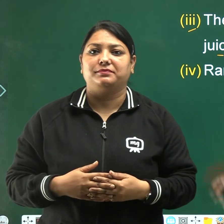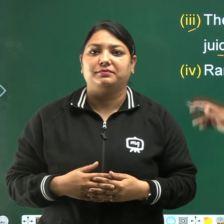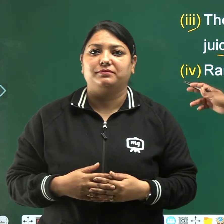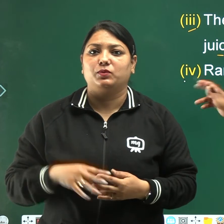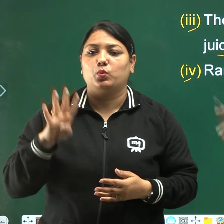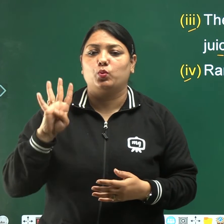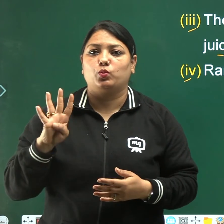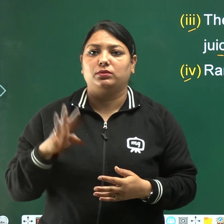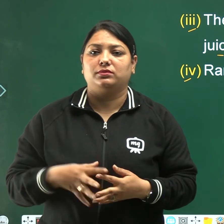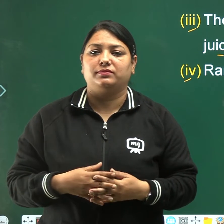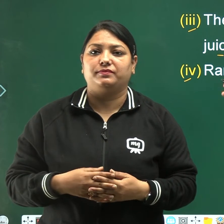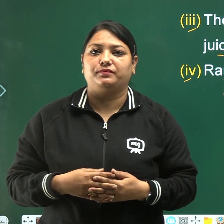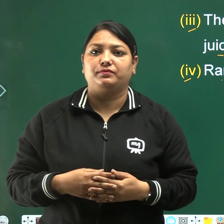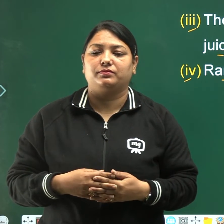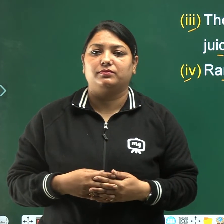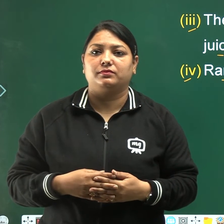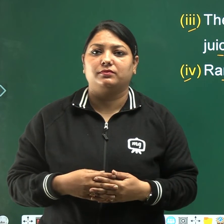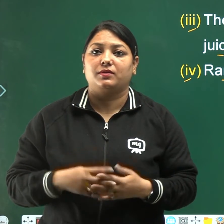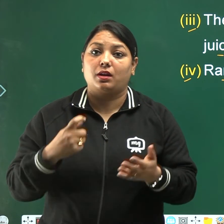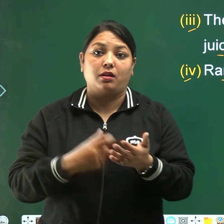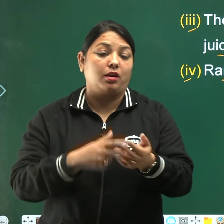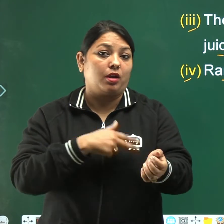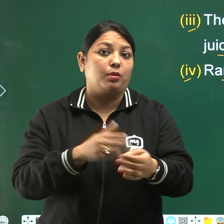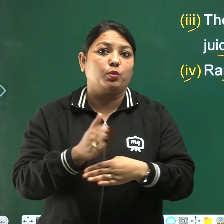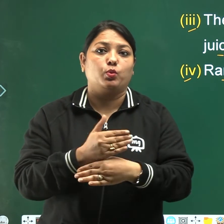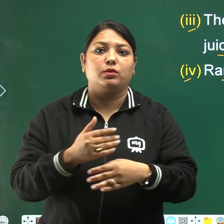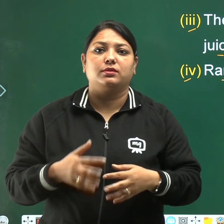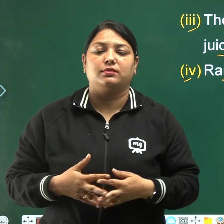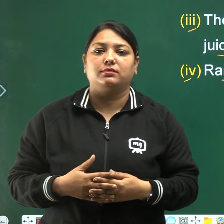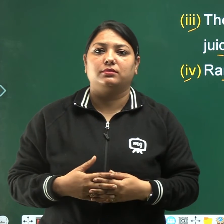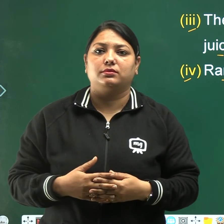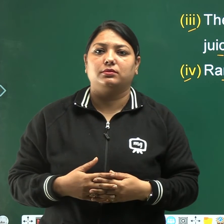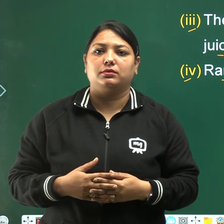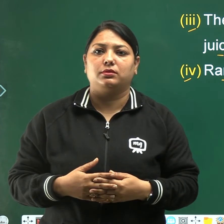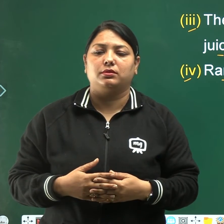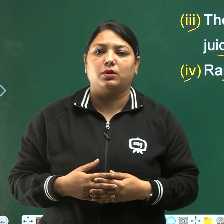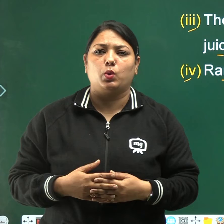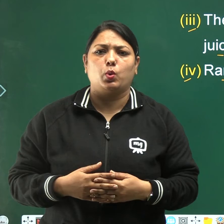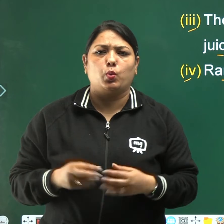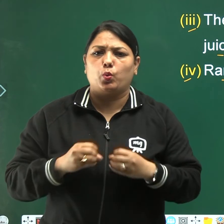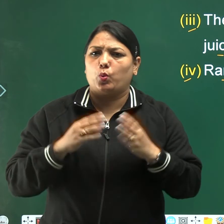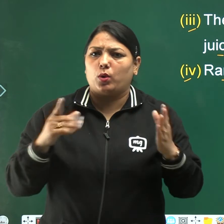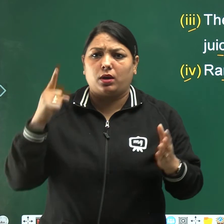Fourth, Ramu was very clever.